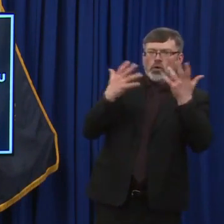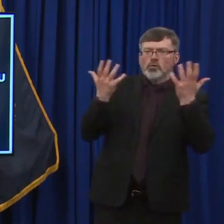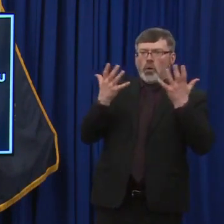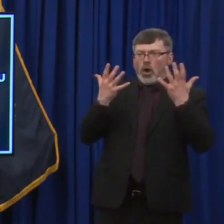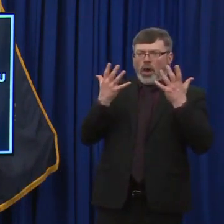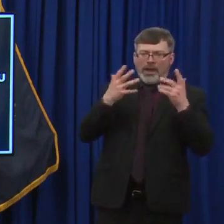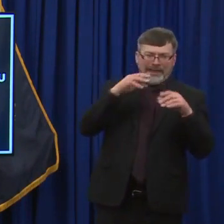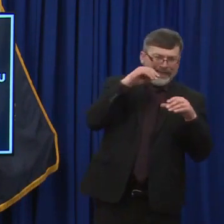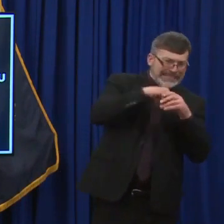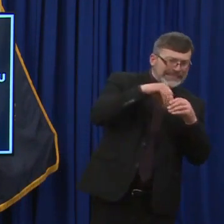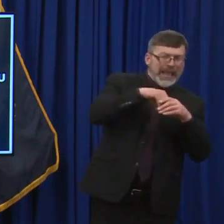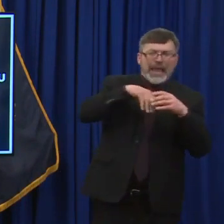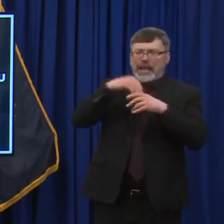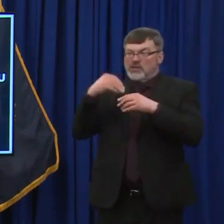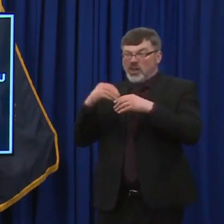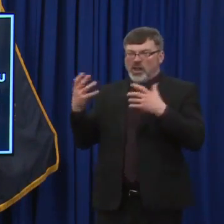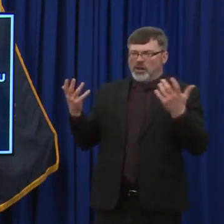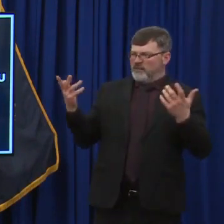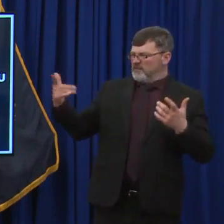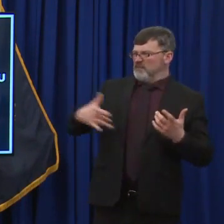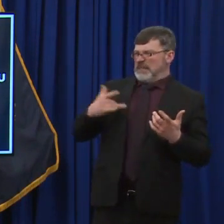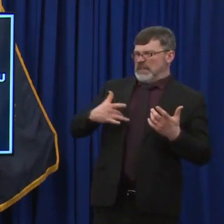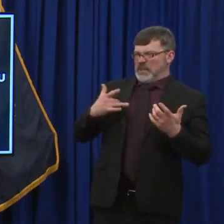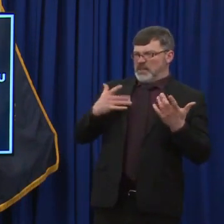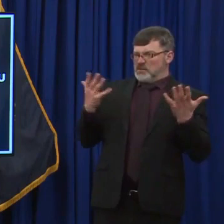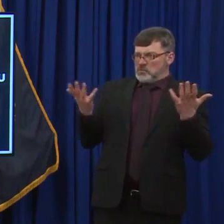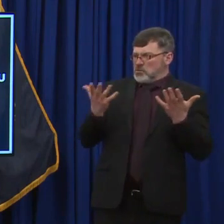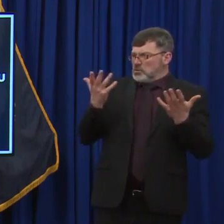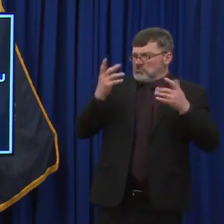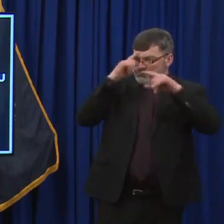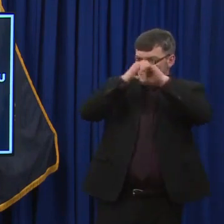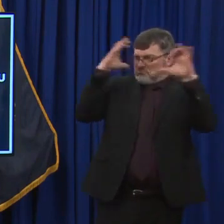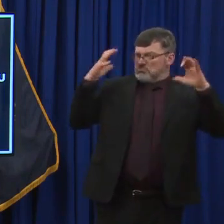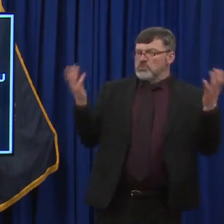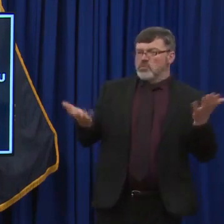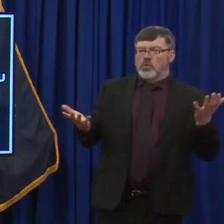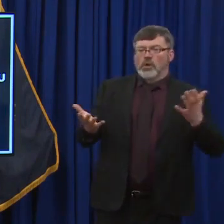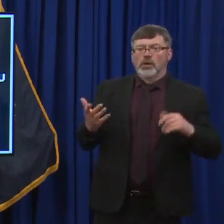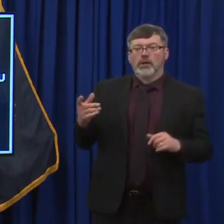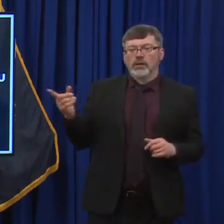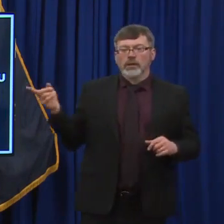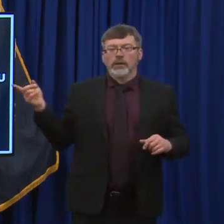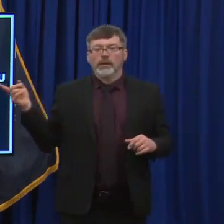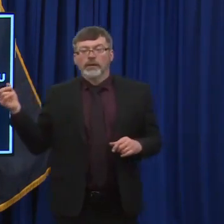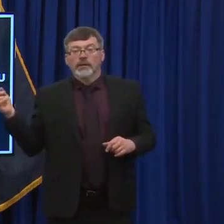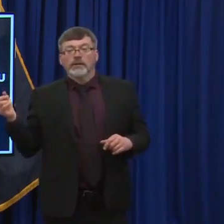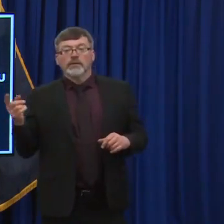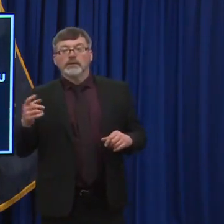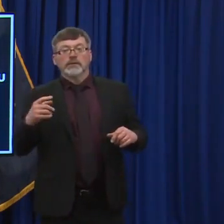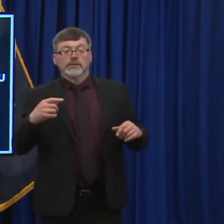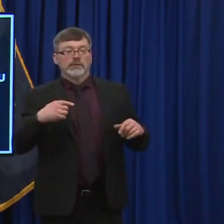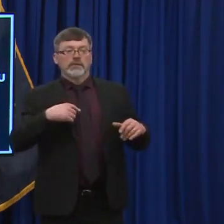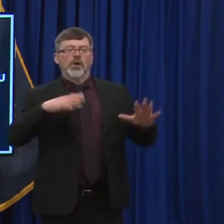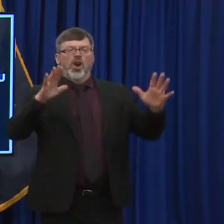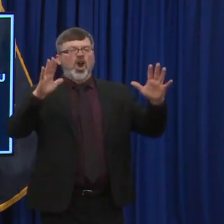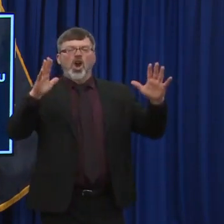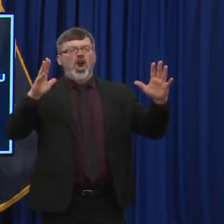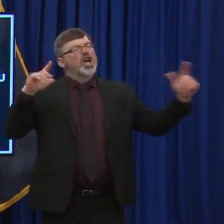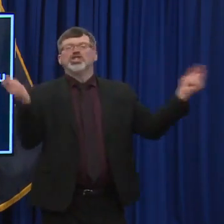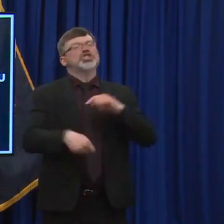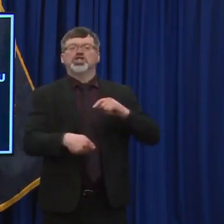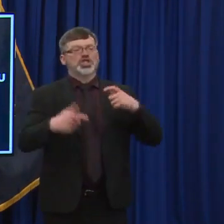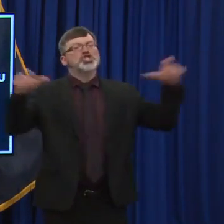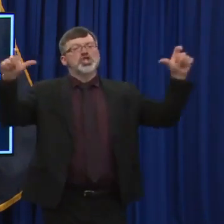sense of what we could see this summer in terms of guidance? I keep saying plan big. Yeah, I mean, we're looking at when we talk about the performing